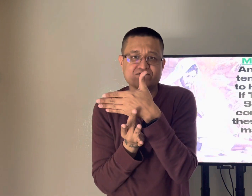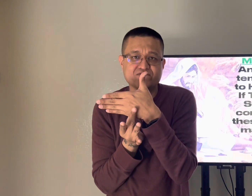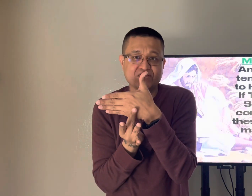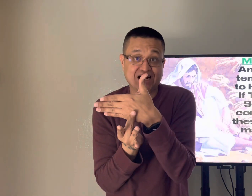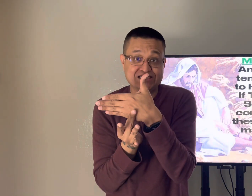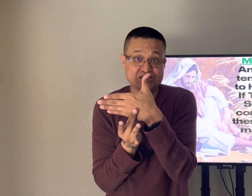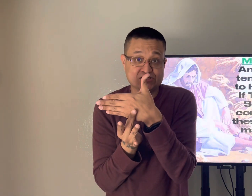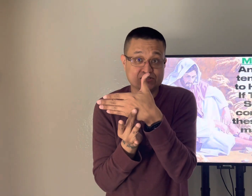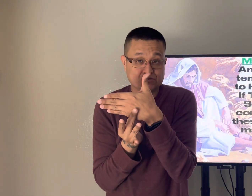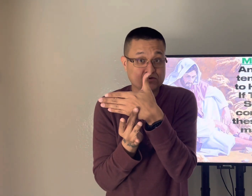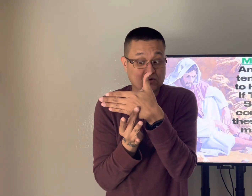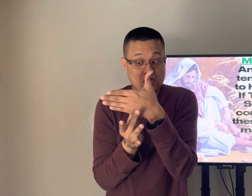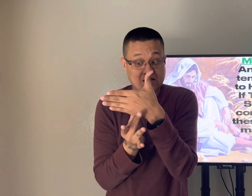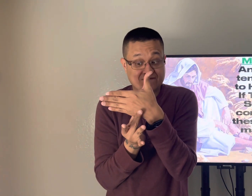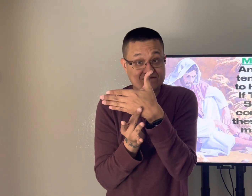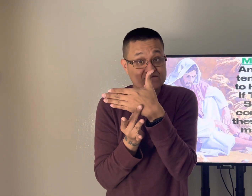that lust of the flesh